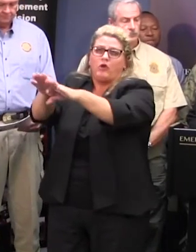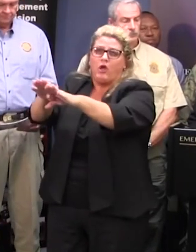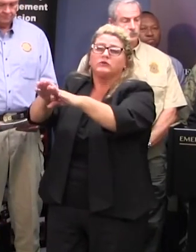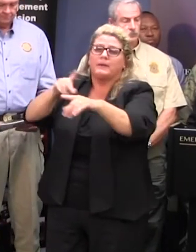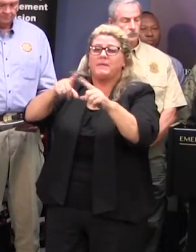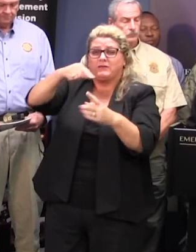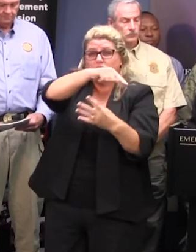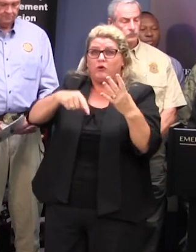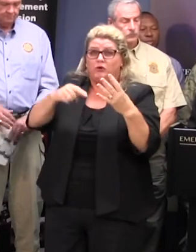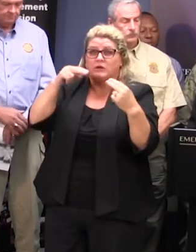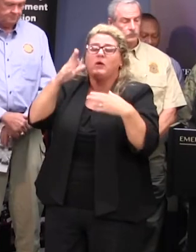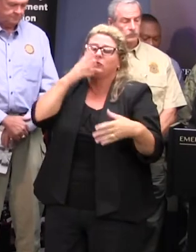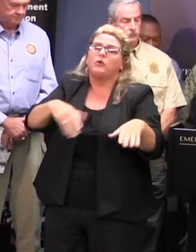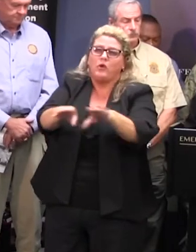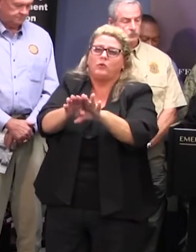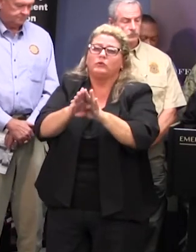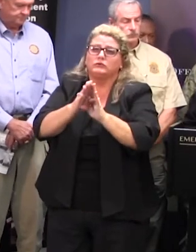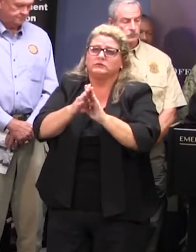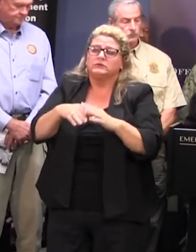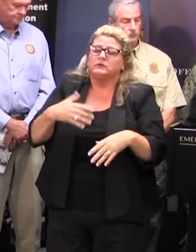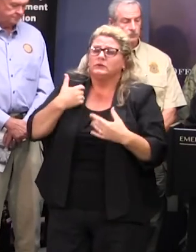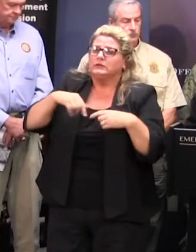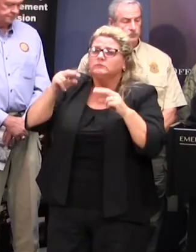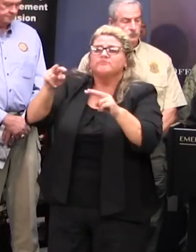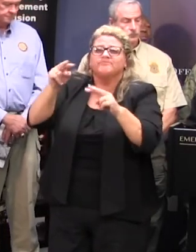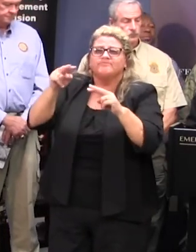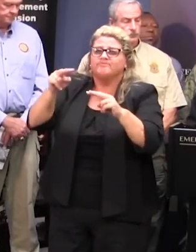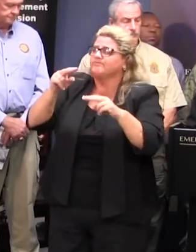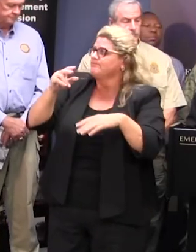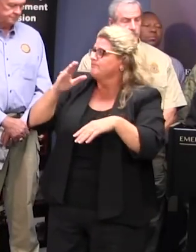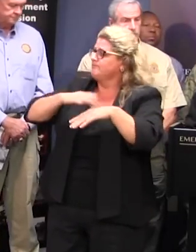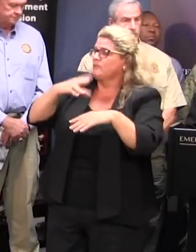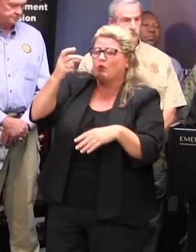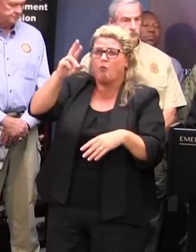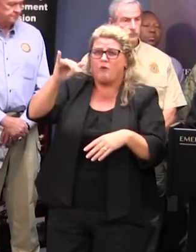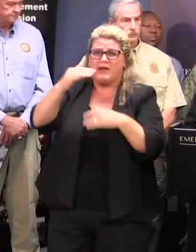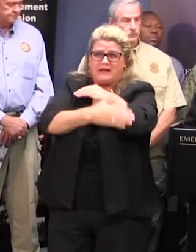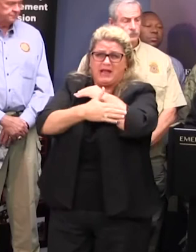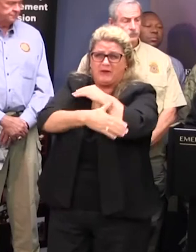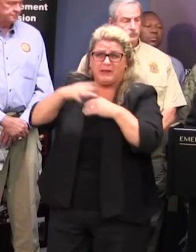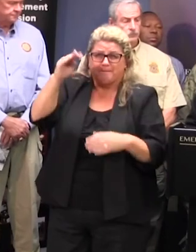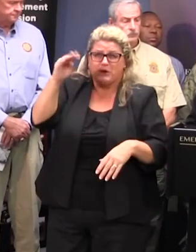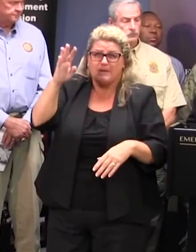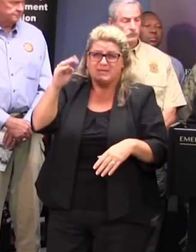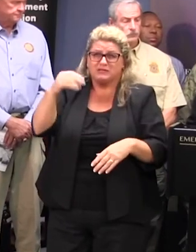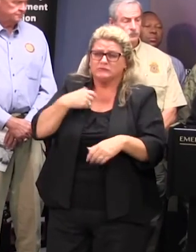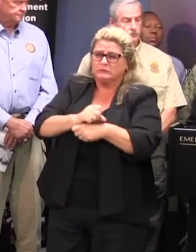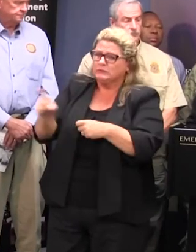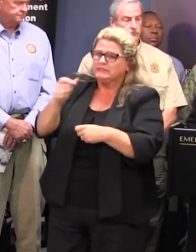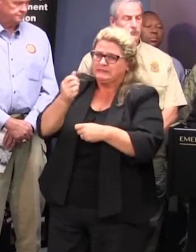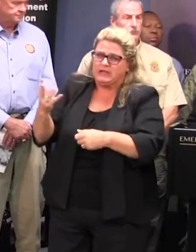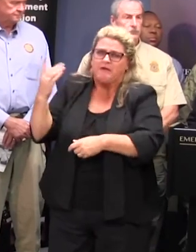as the governor mentioned we work very steadily on that our project lifeline to the ori county and the myrtle beach area over the last several days